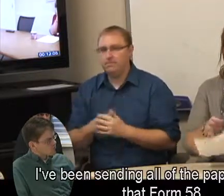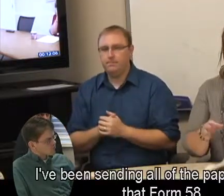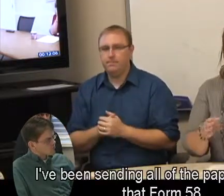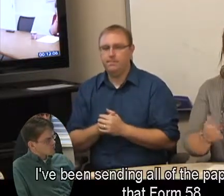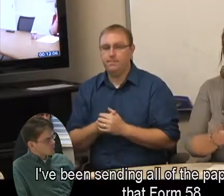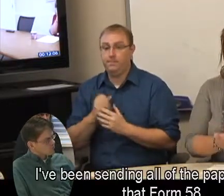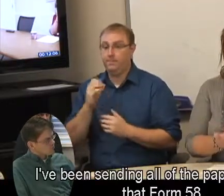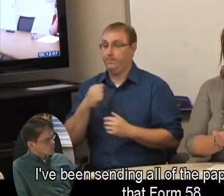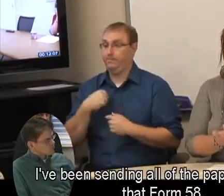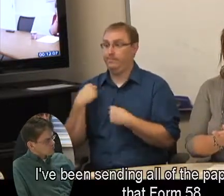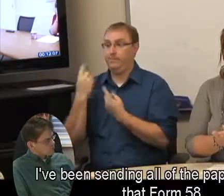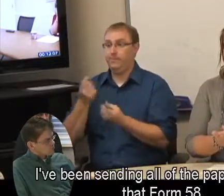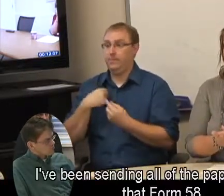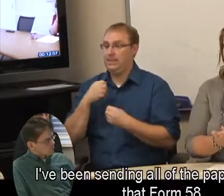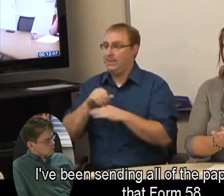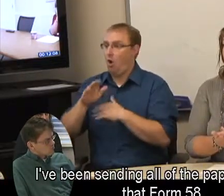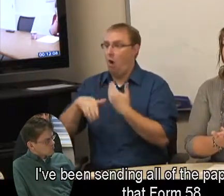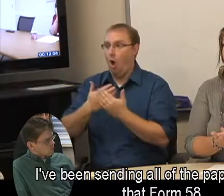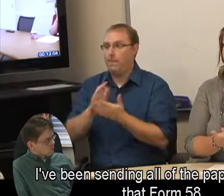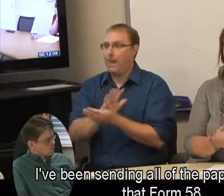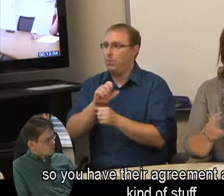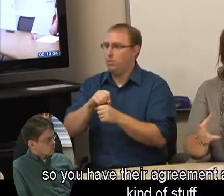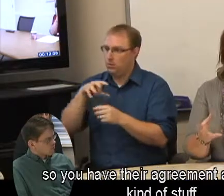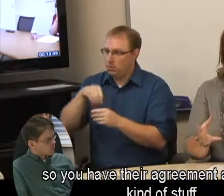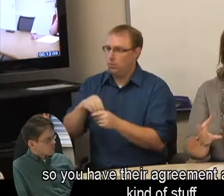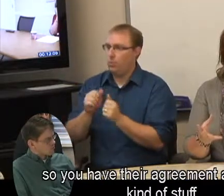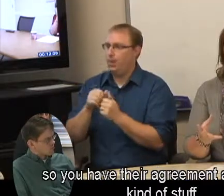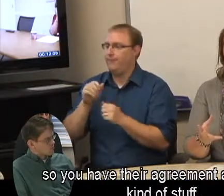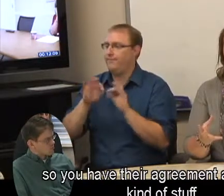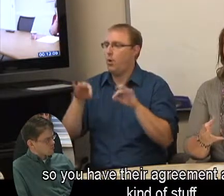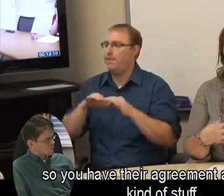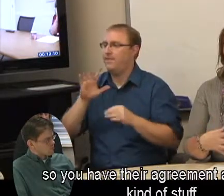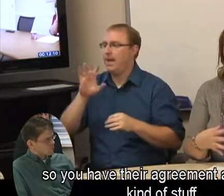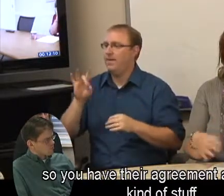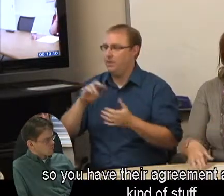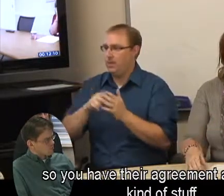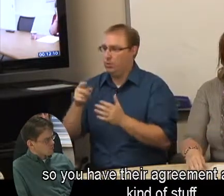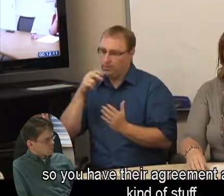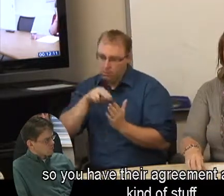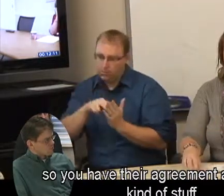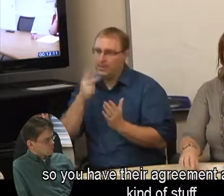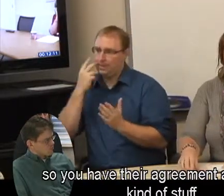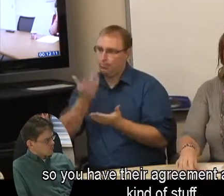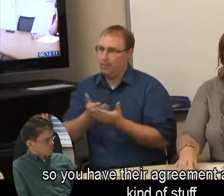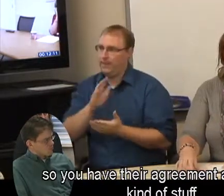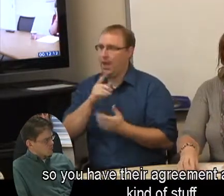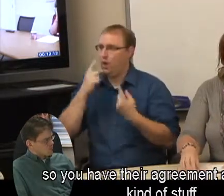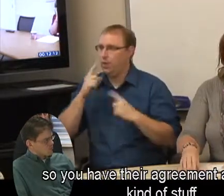I've been sending all of the paperwork with that, a Form 58. So, you have their agreement and all that kind of stuff.